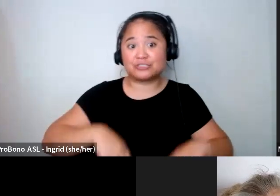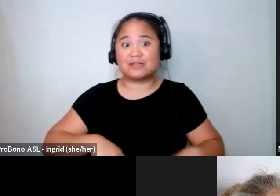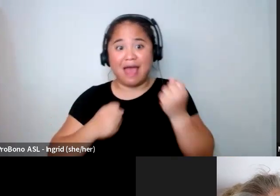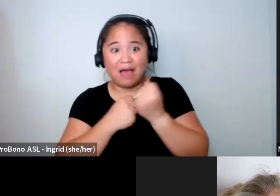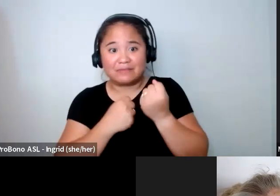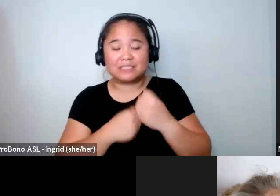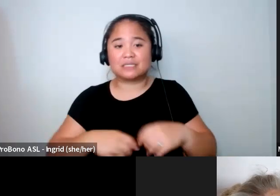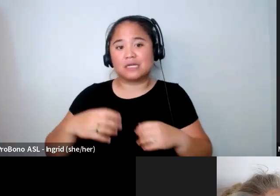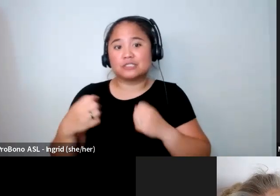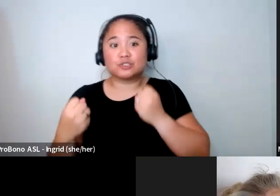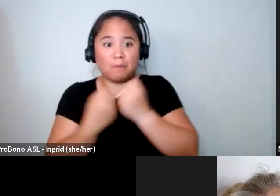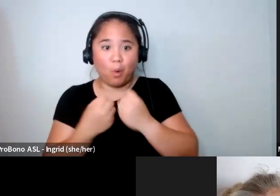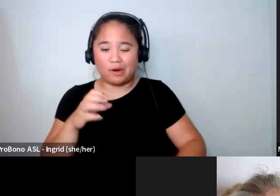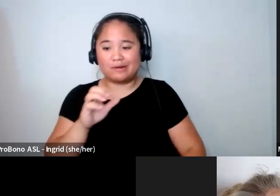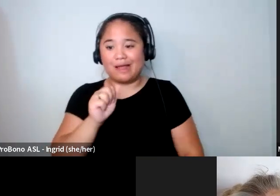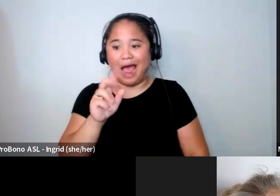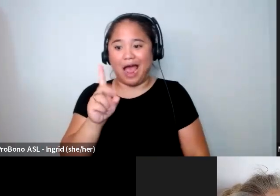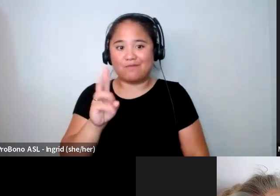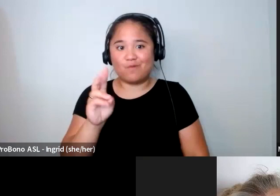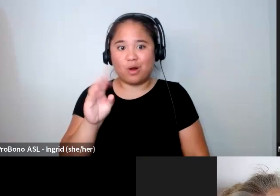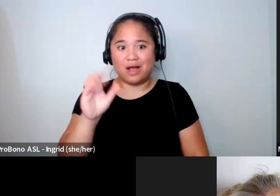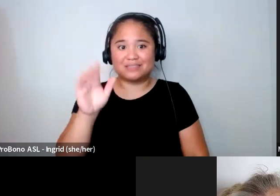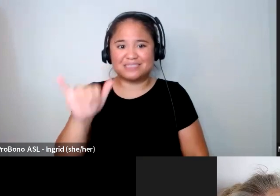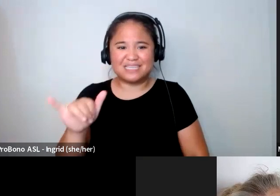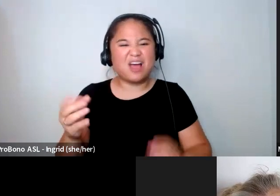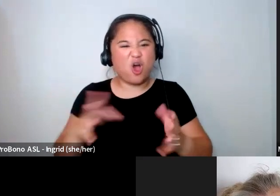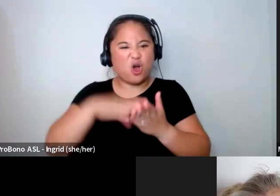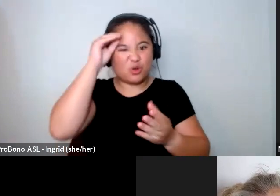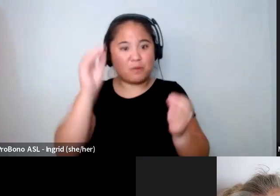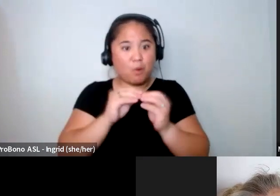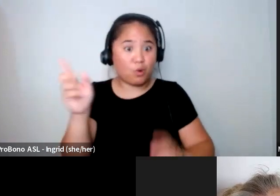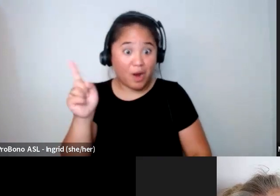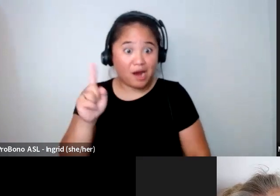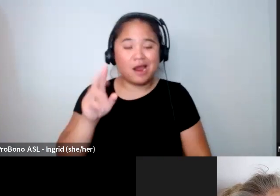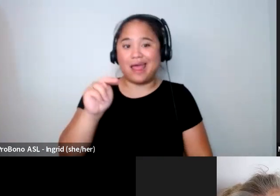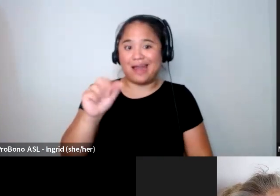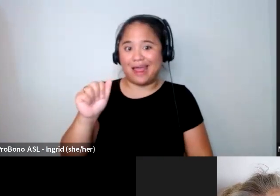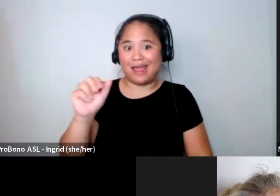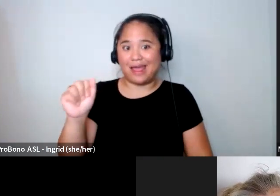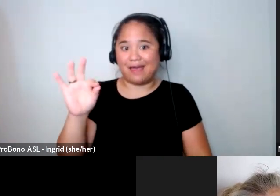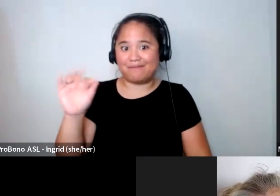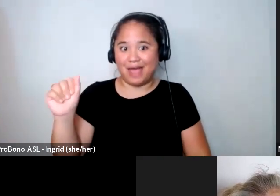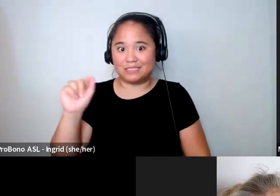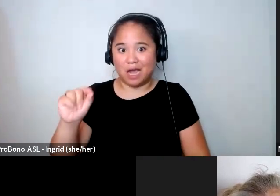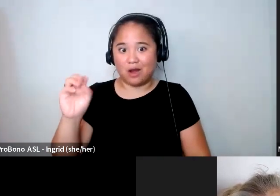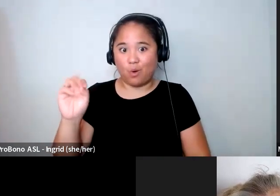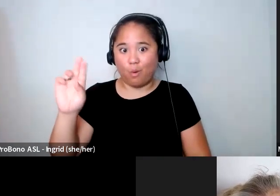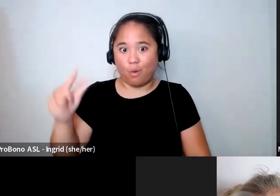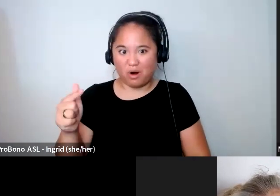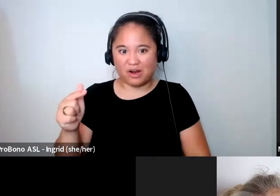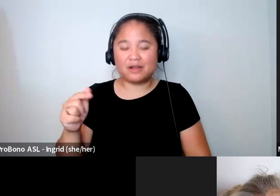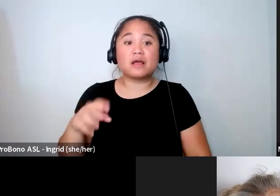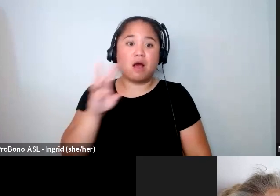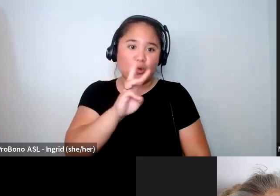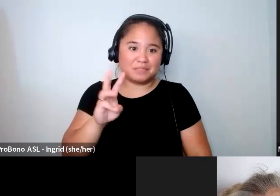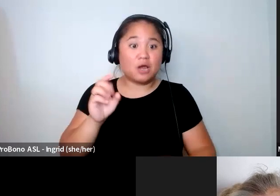and you can learn more about what we do at our website which is naafa.org or